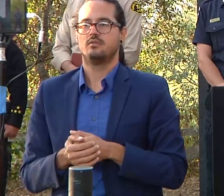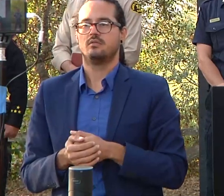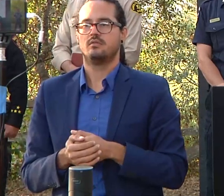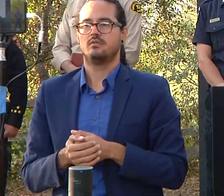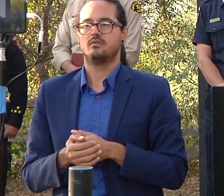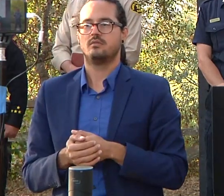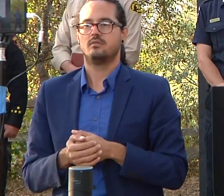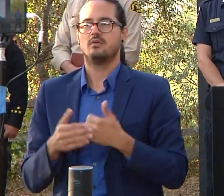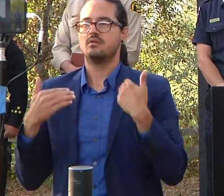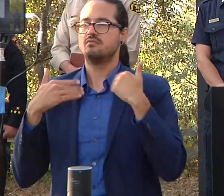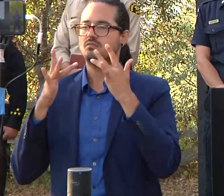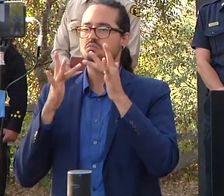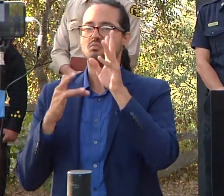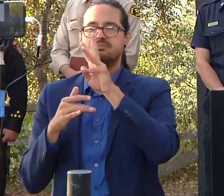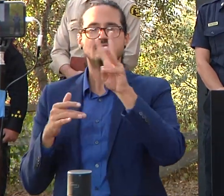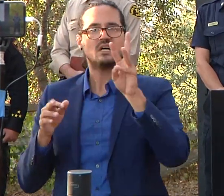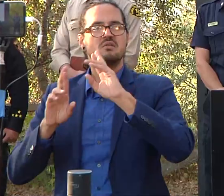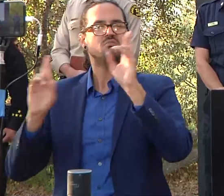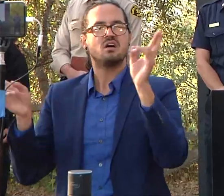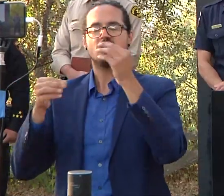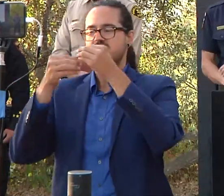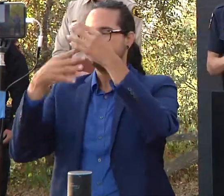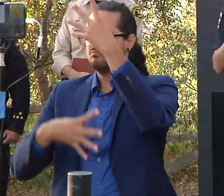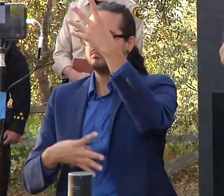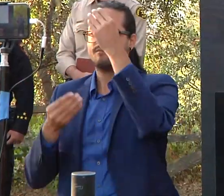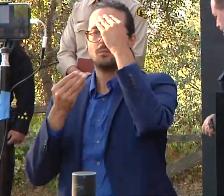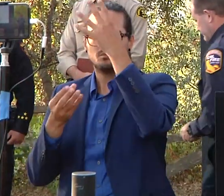out every day so thank you again